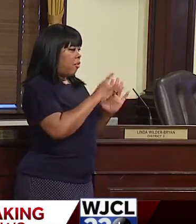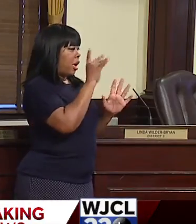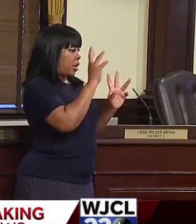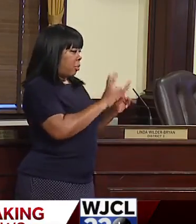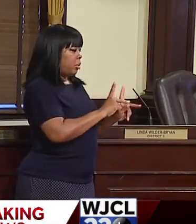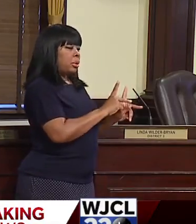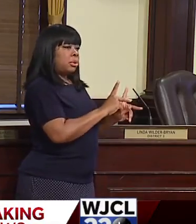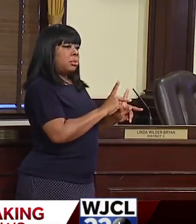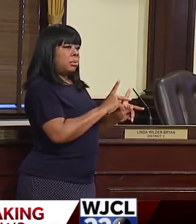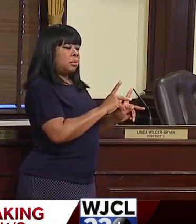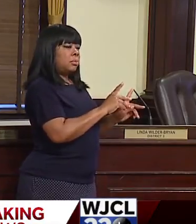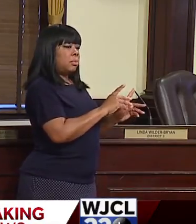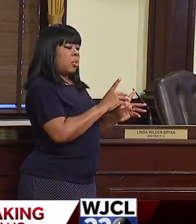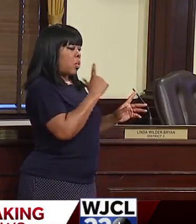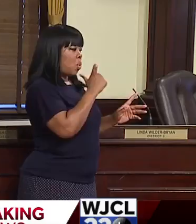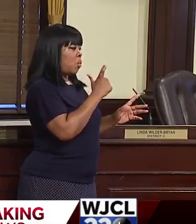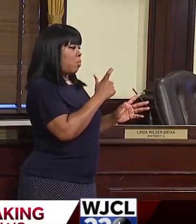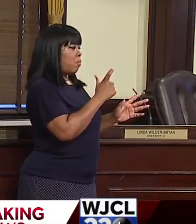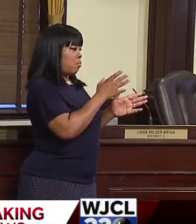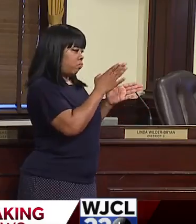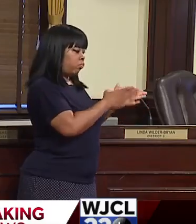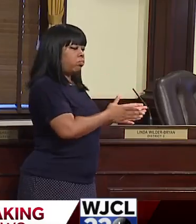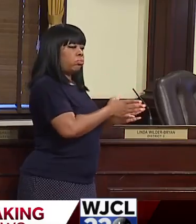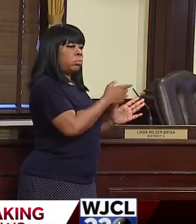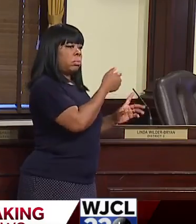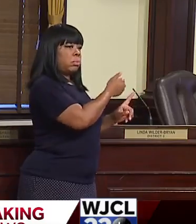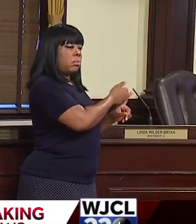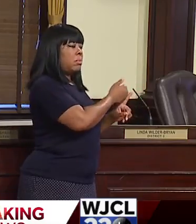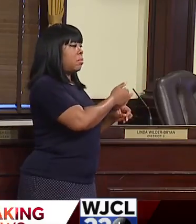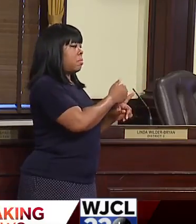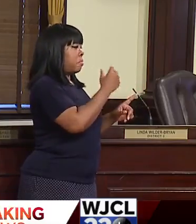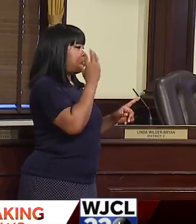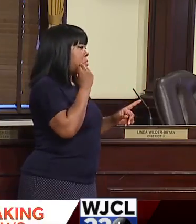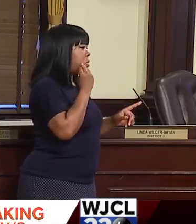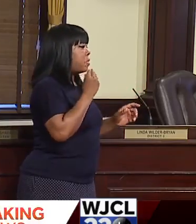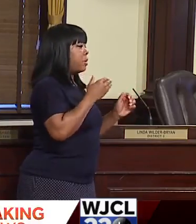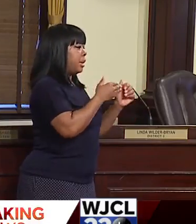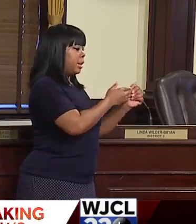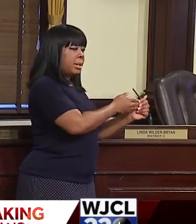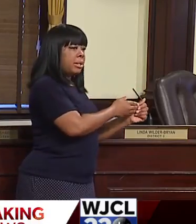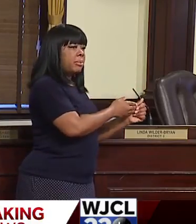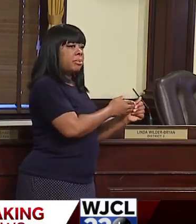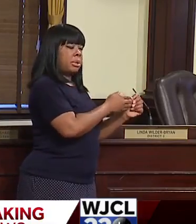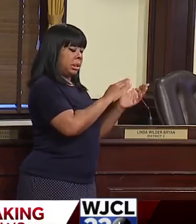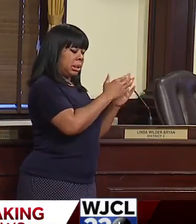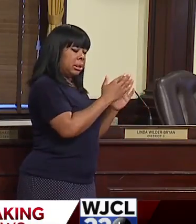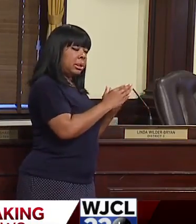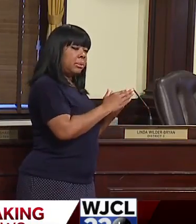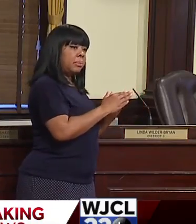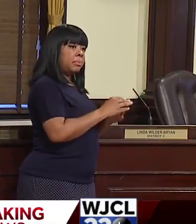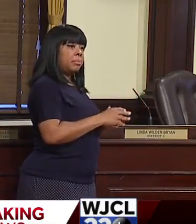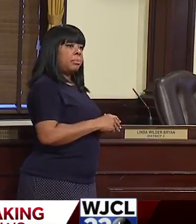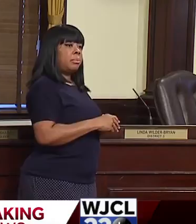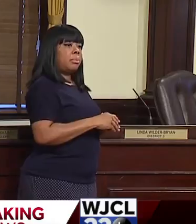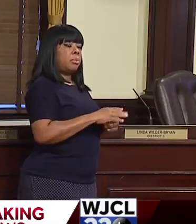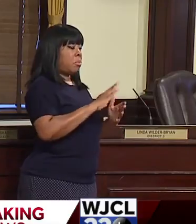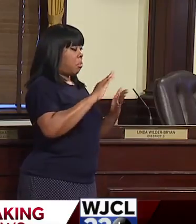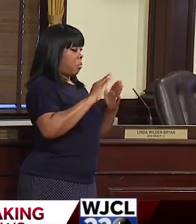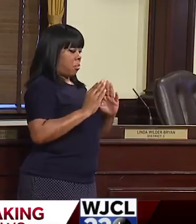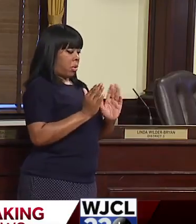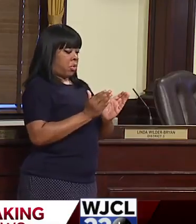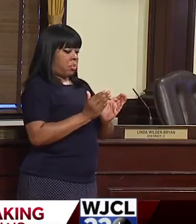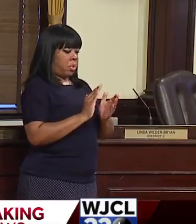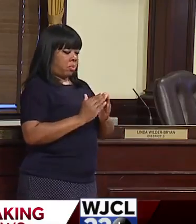To find someone who has demonstrated experience of leading a city or county,